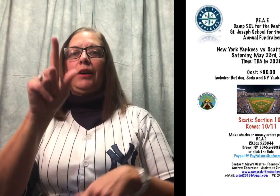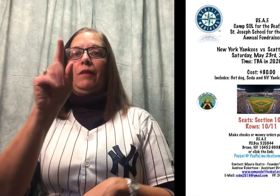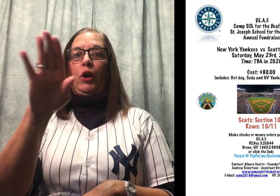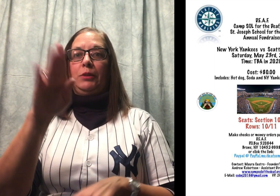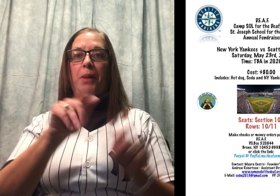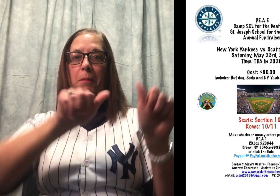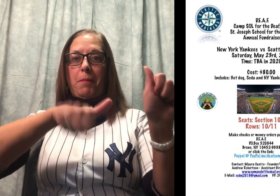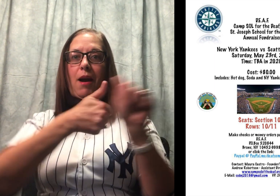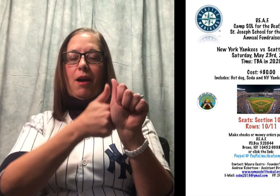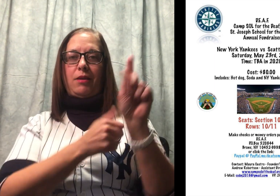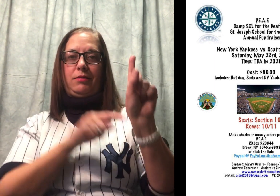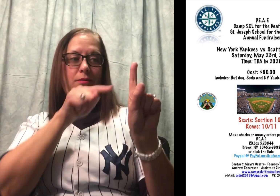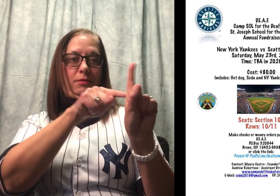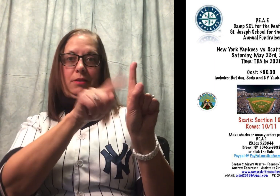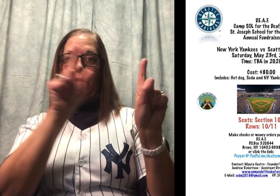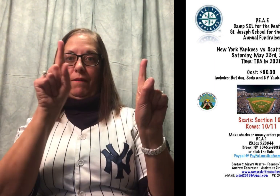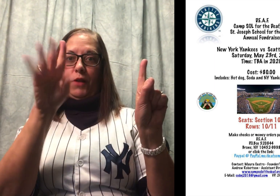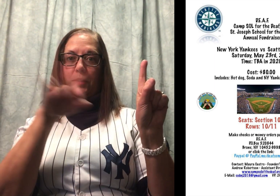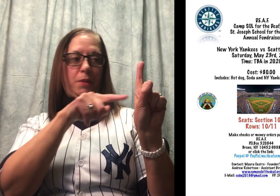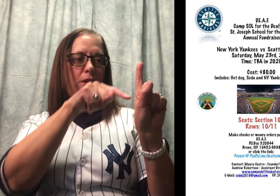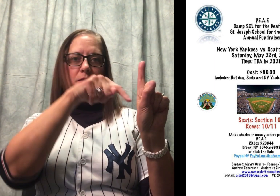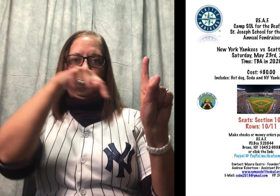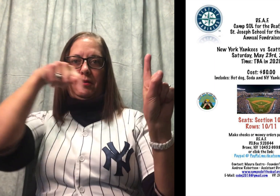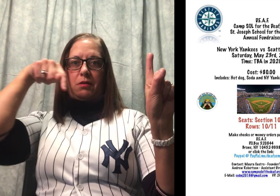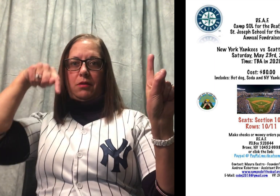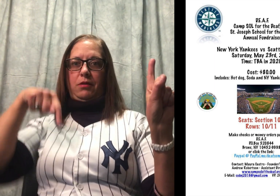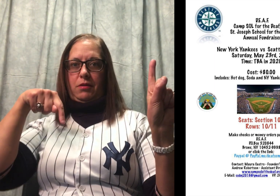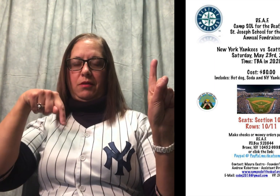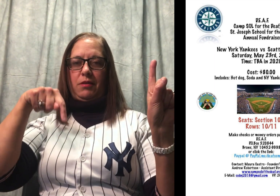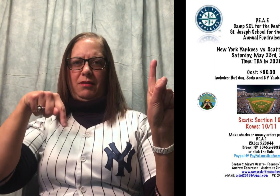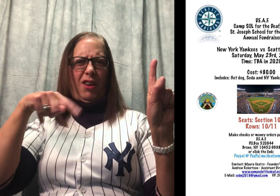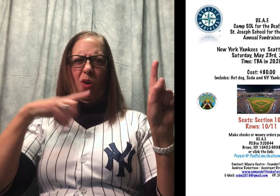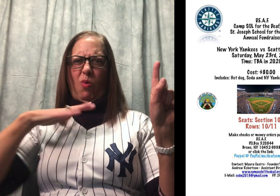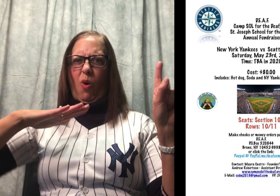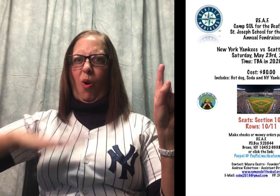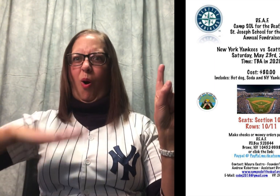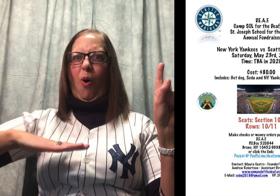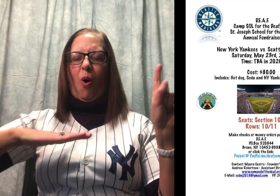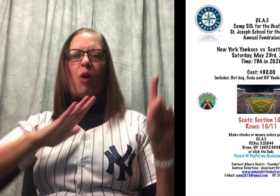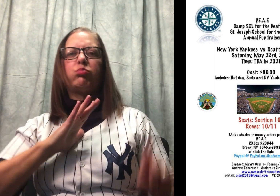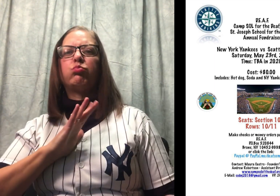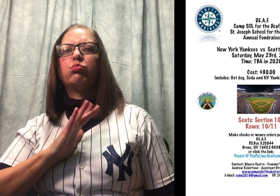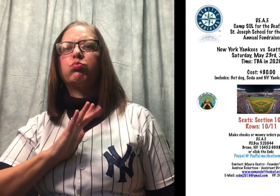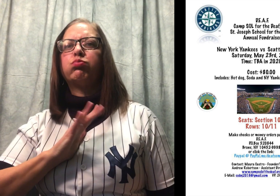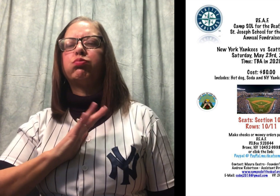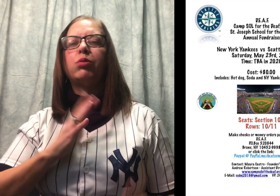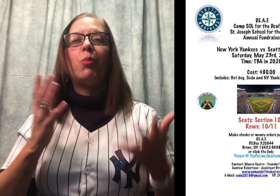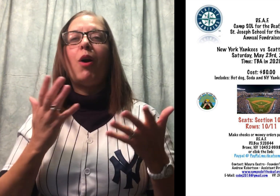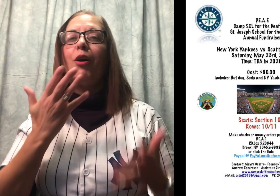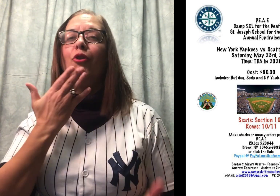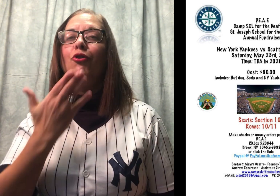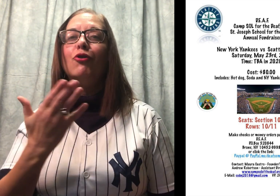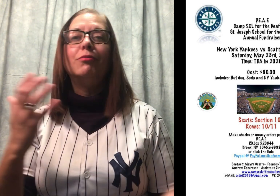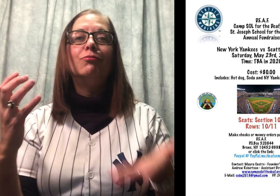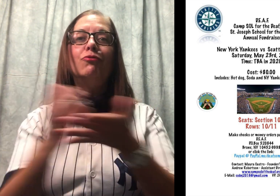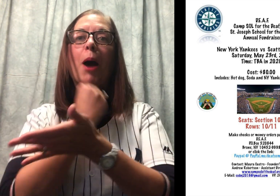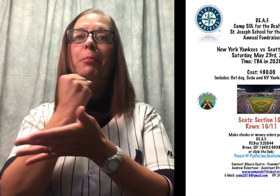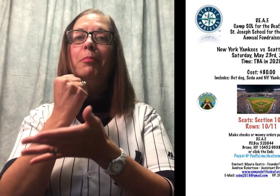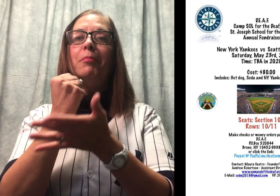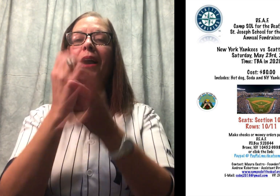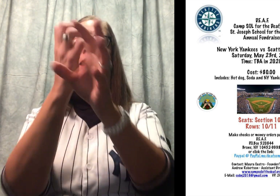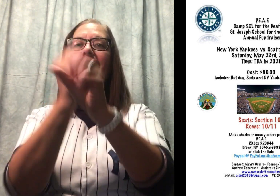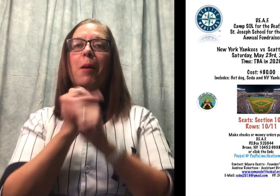celebrate a rest year So I temporal